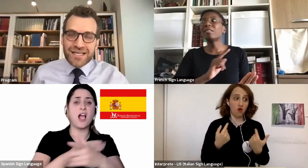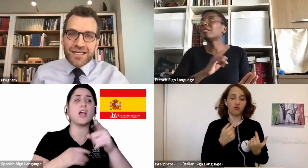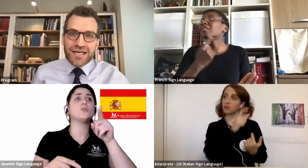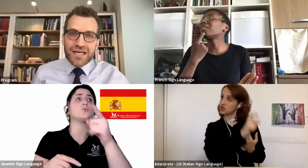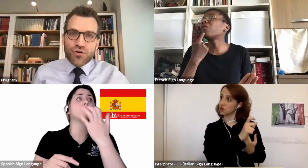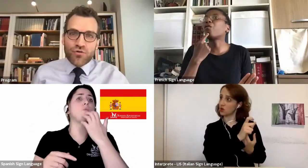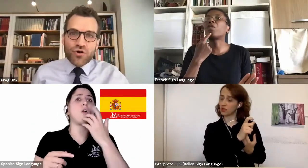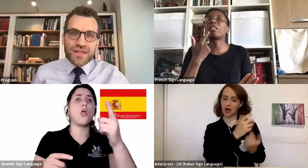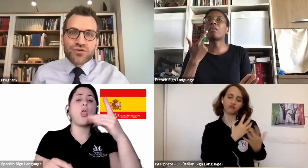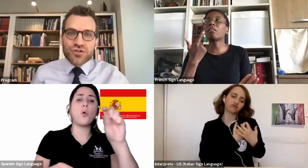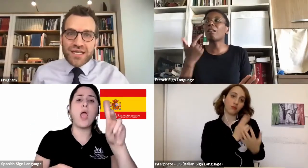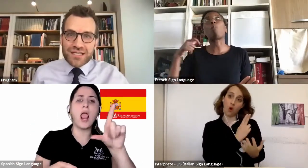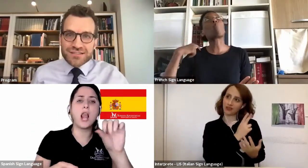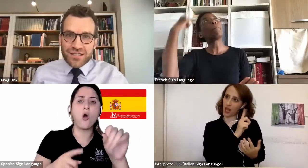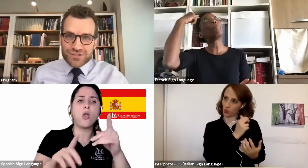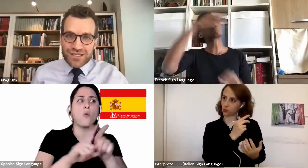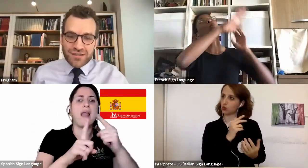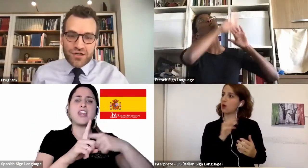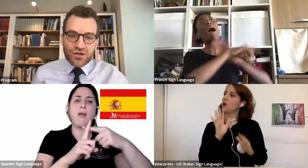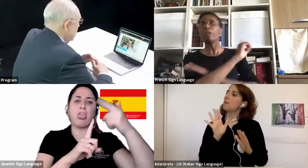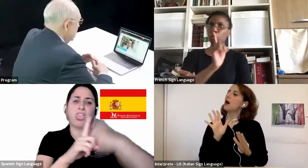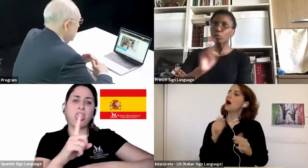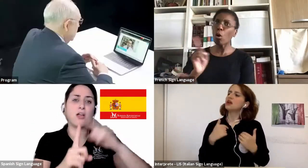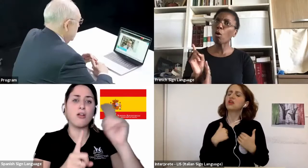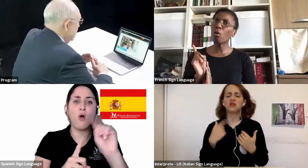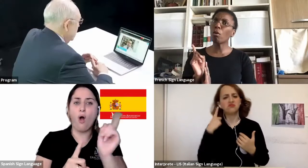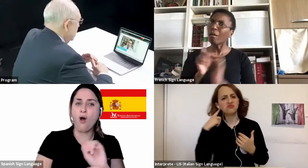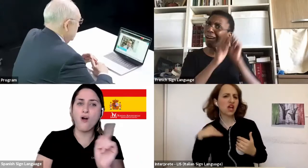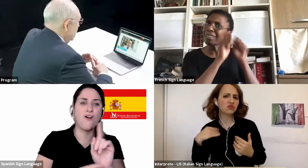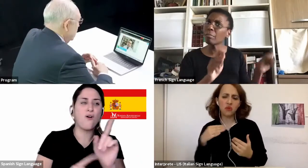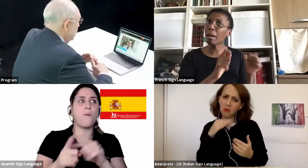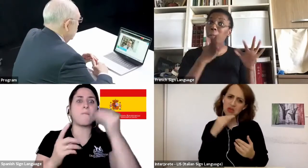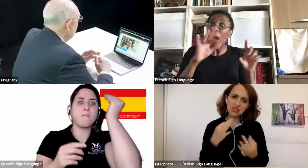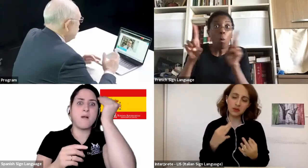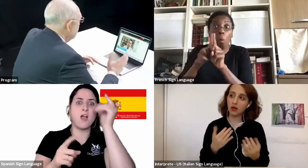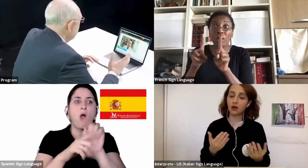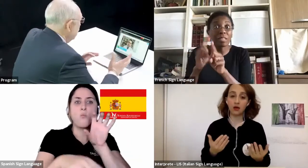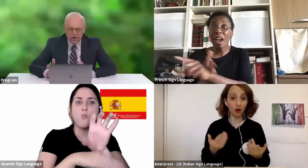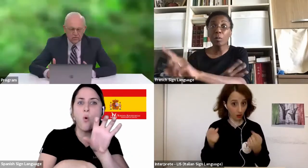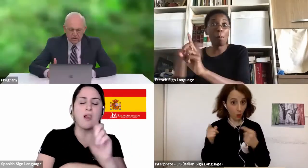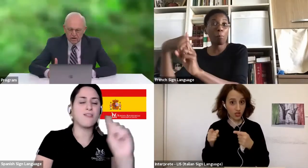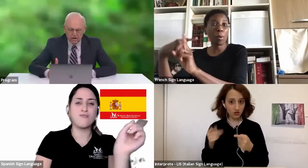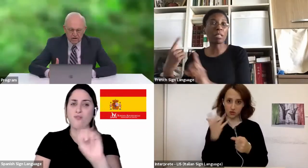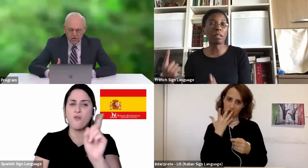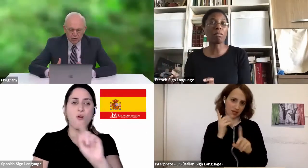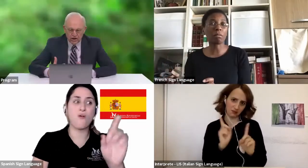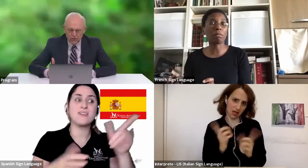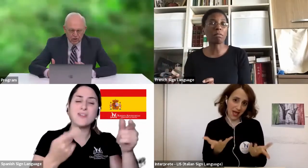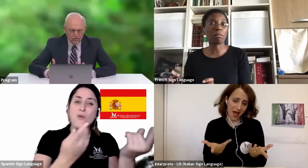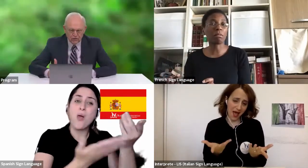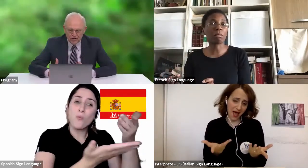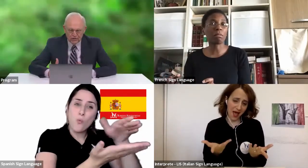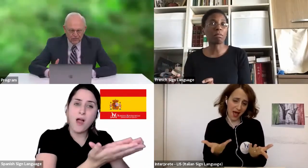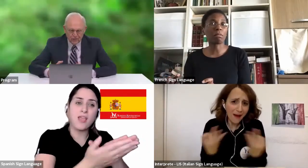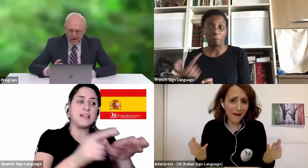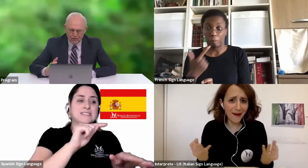or that you're not taking seriously the loss that you have experienced. We shouldn't feel guilty. We're saying we